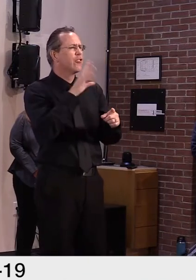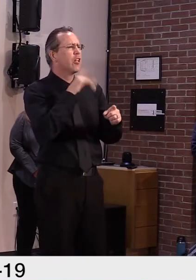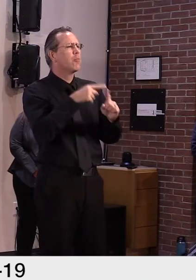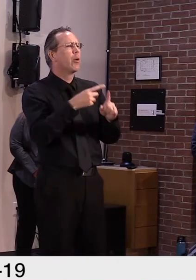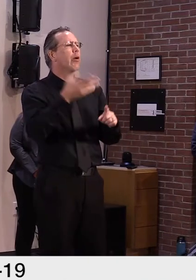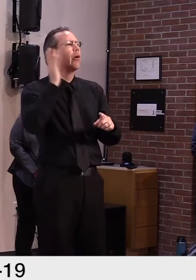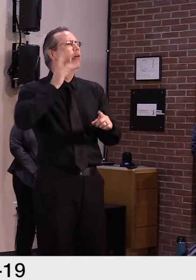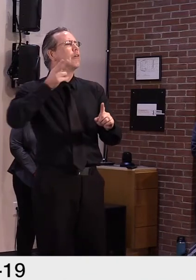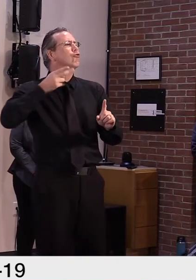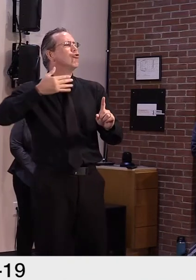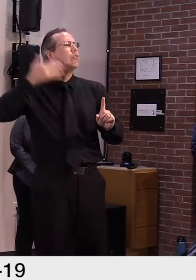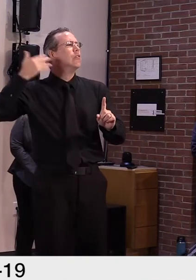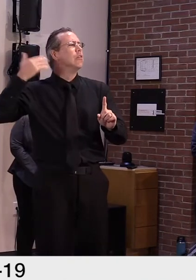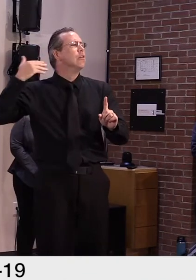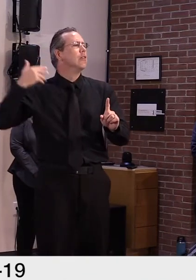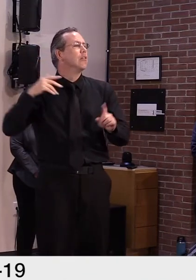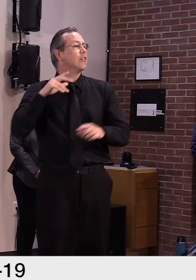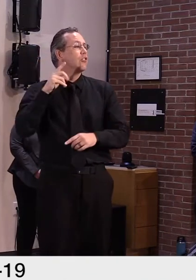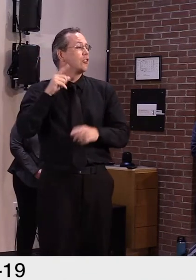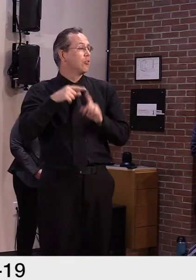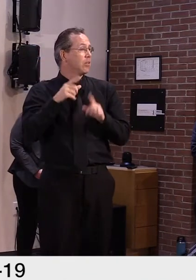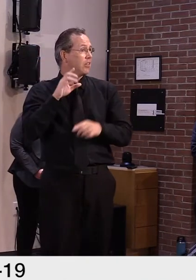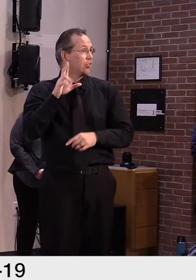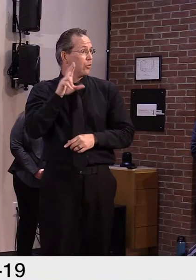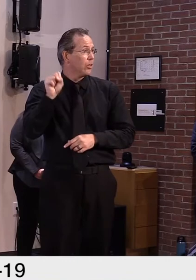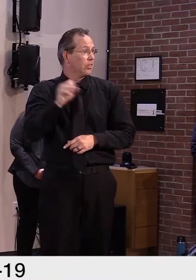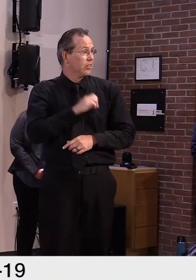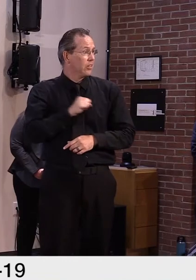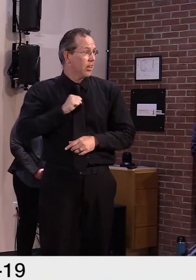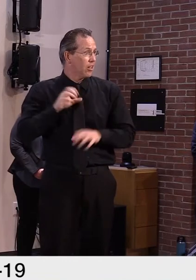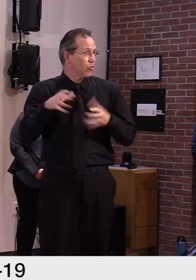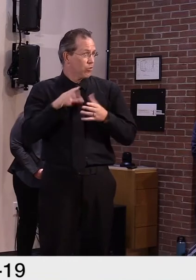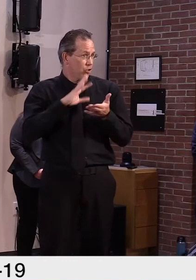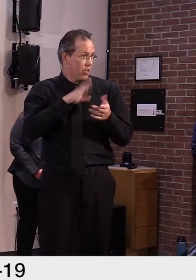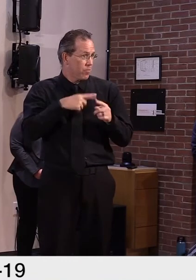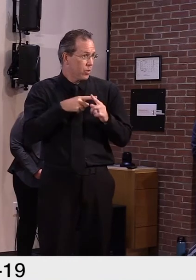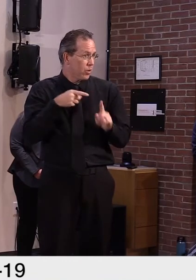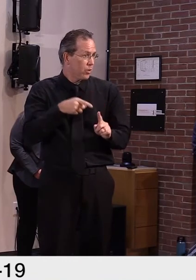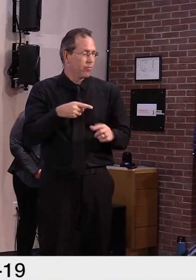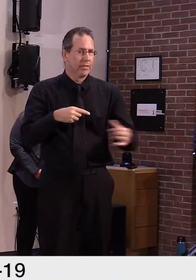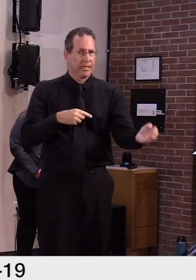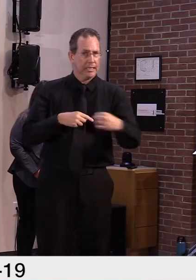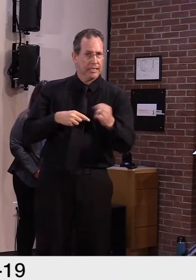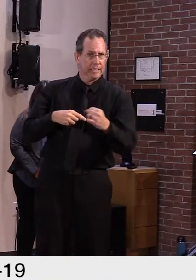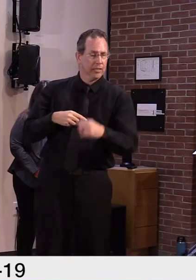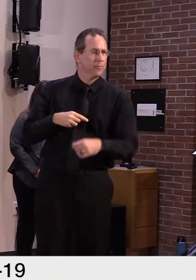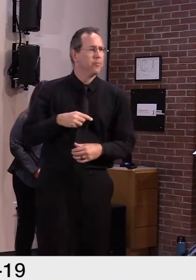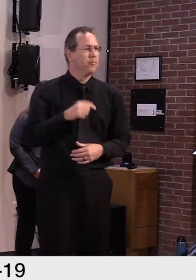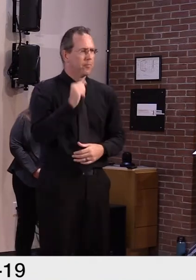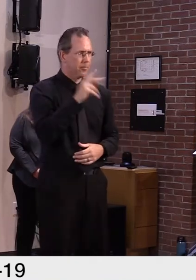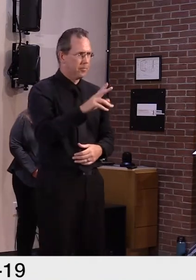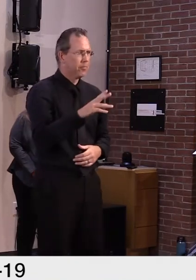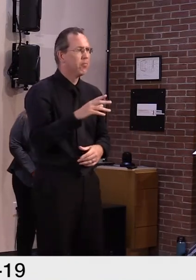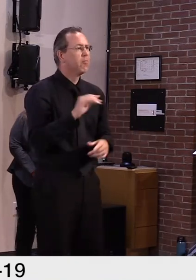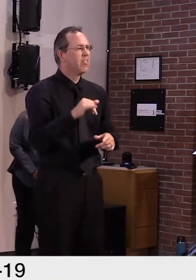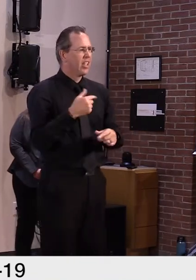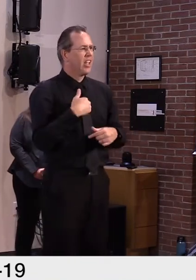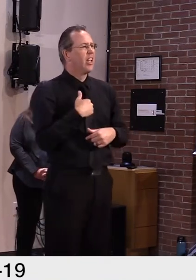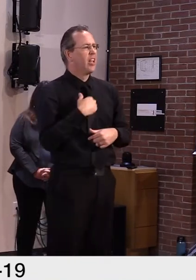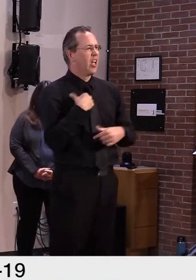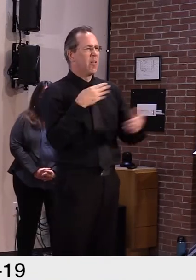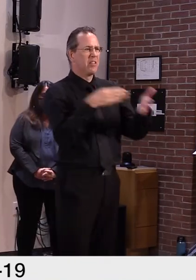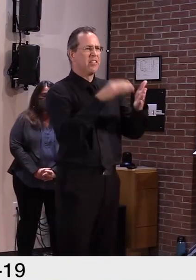Hi, this is a question for Secretary French. Regarding Step 3, now that it is